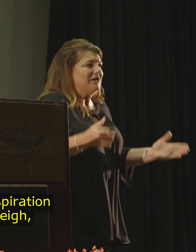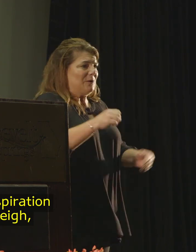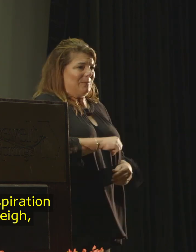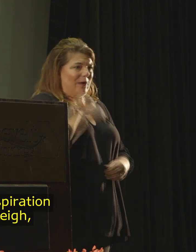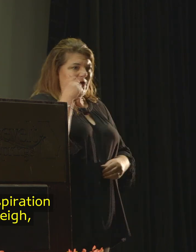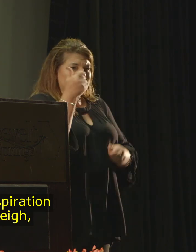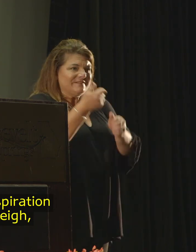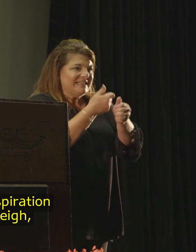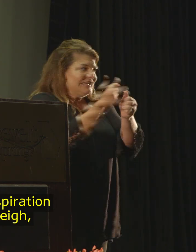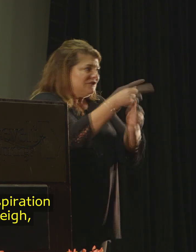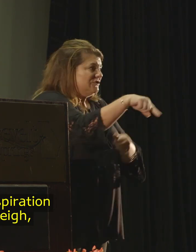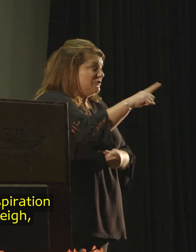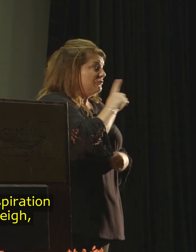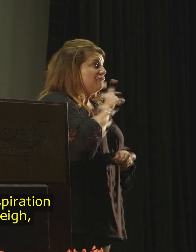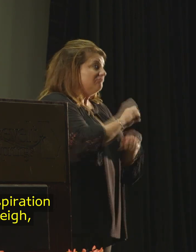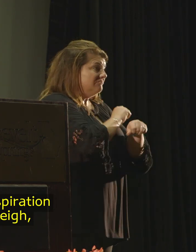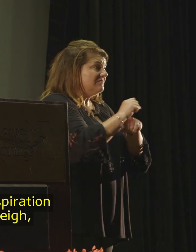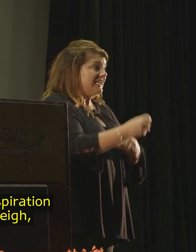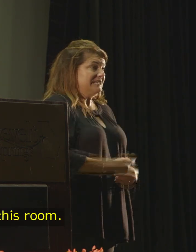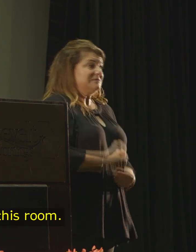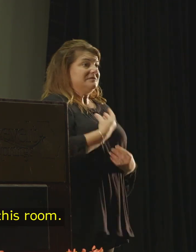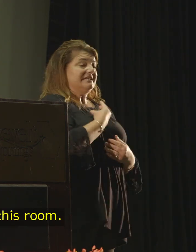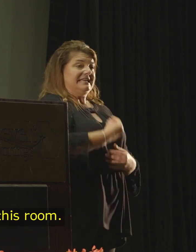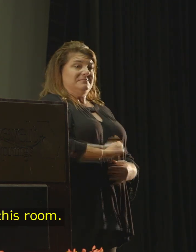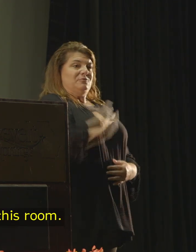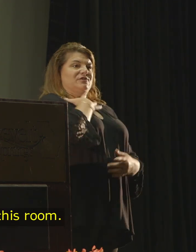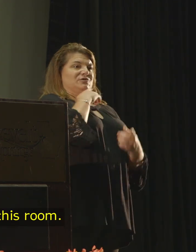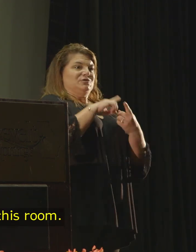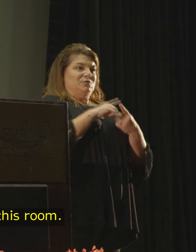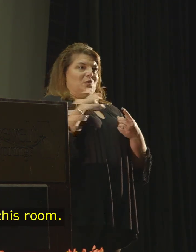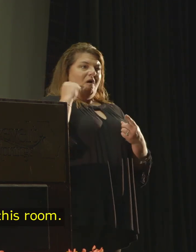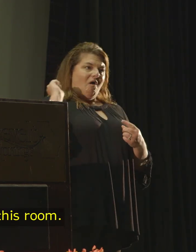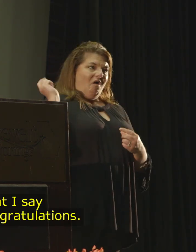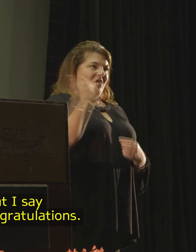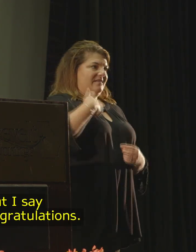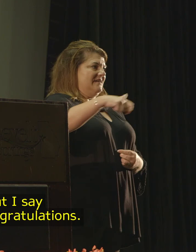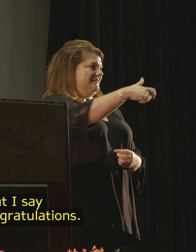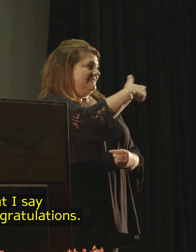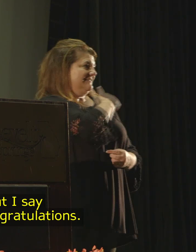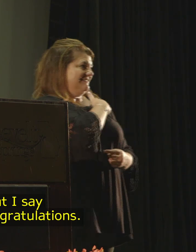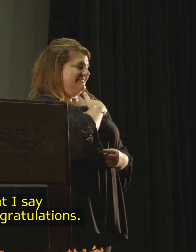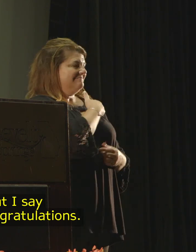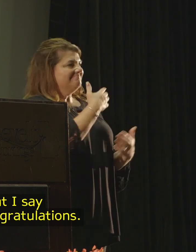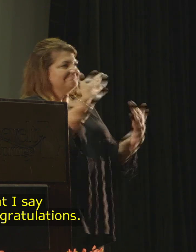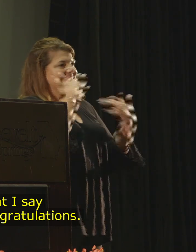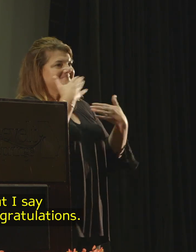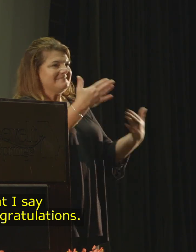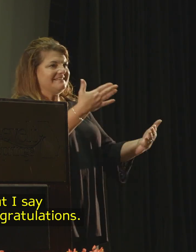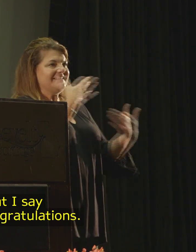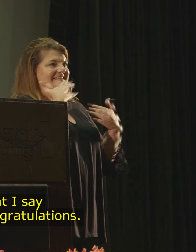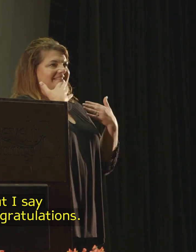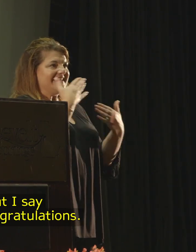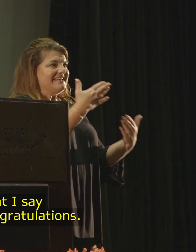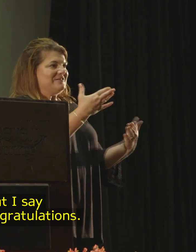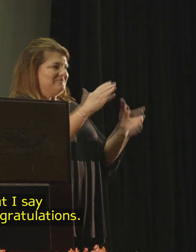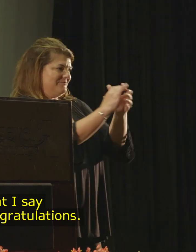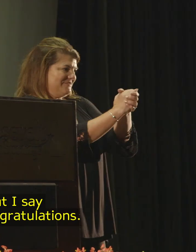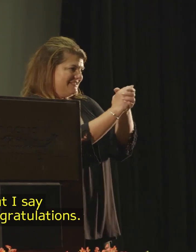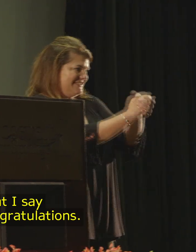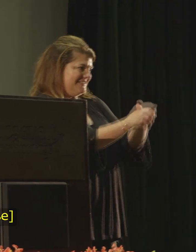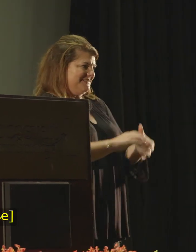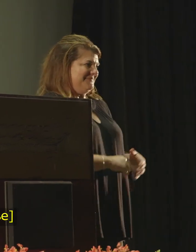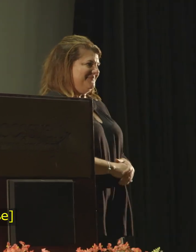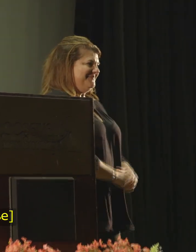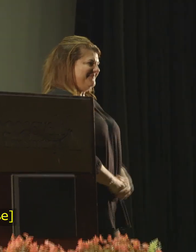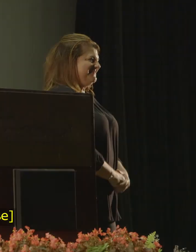inspiration to me, to Lee, to everyone in this room. And with that, I say thank you and congratulations. very very much.